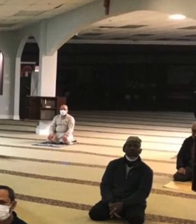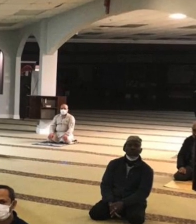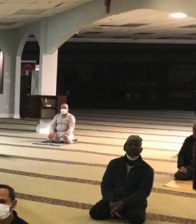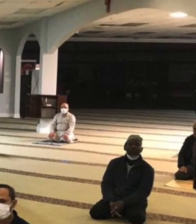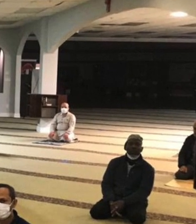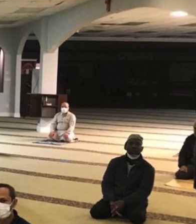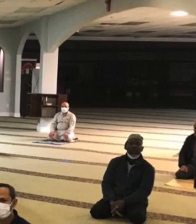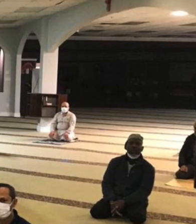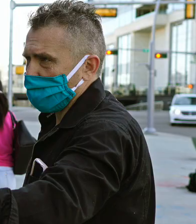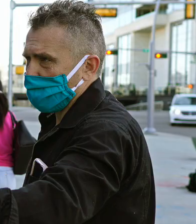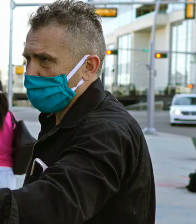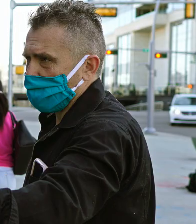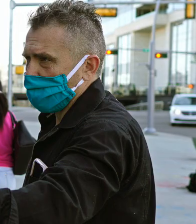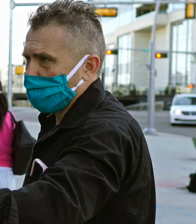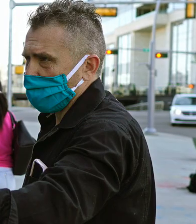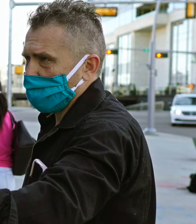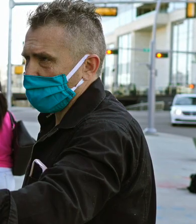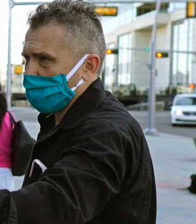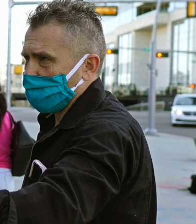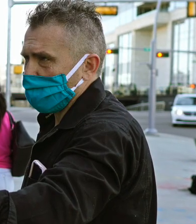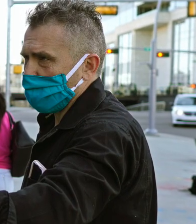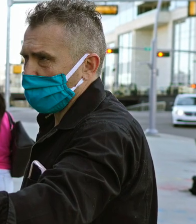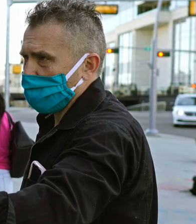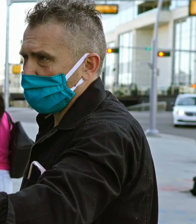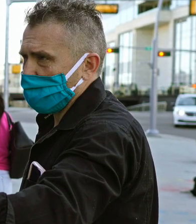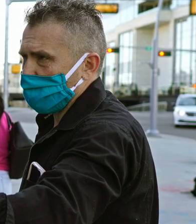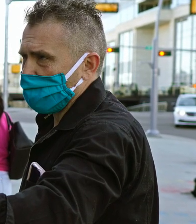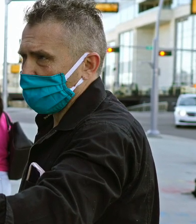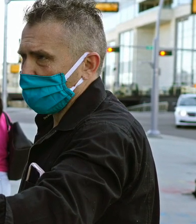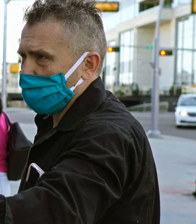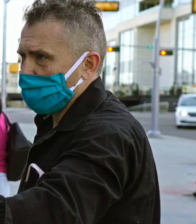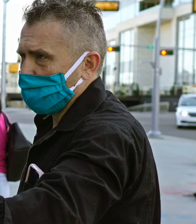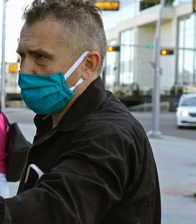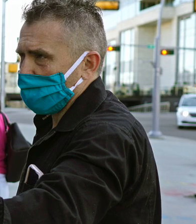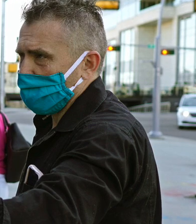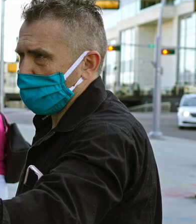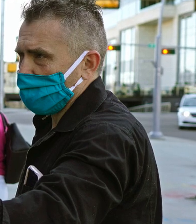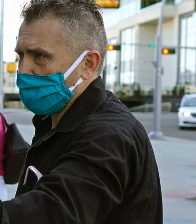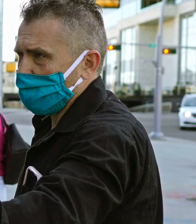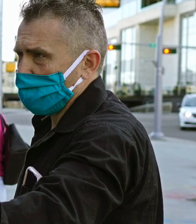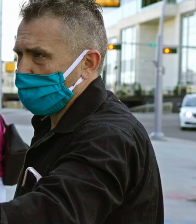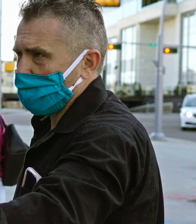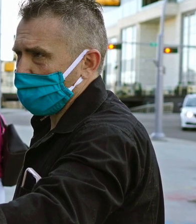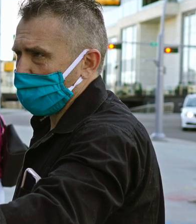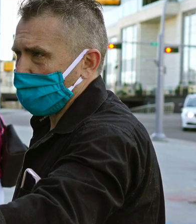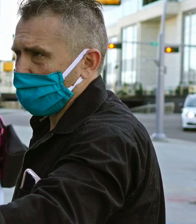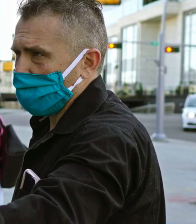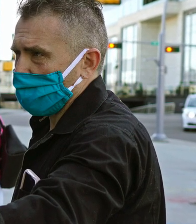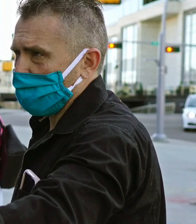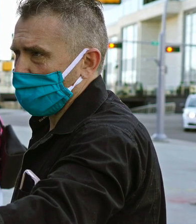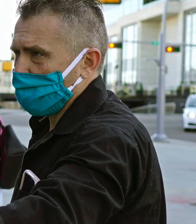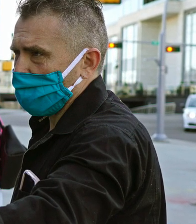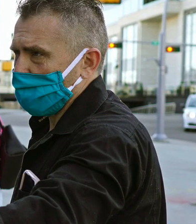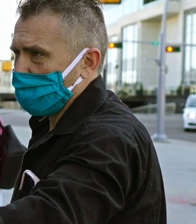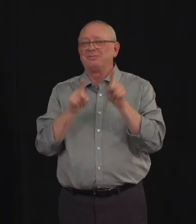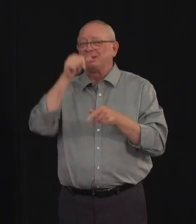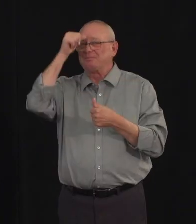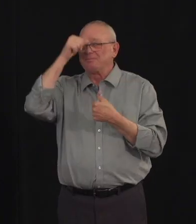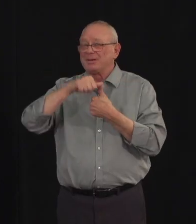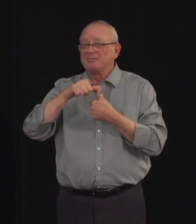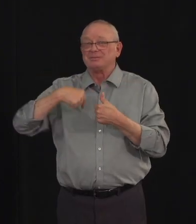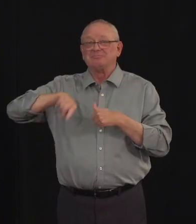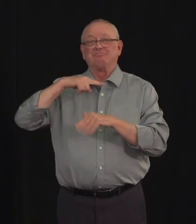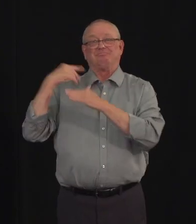Albertans to remember that our ability to collectively prevent the spread of COVID-19 and keep our case count low